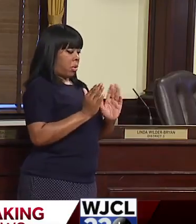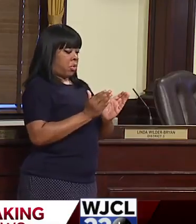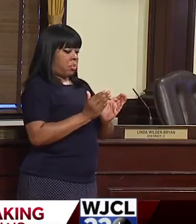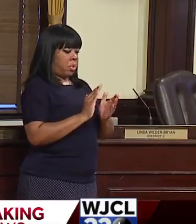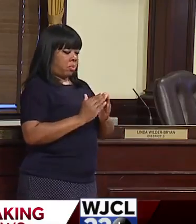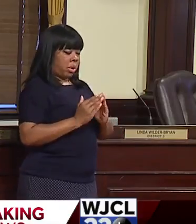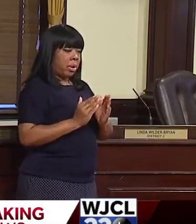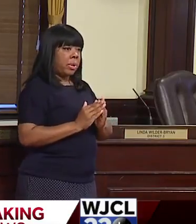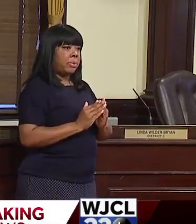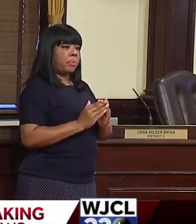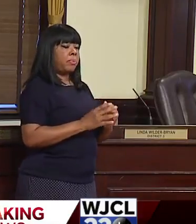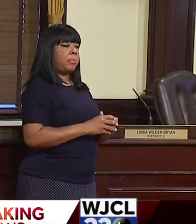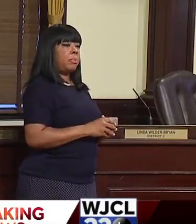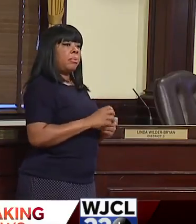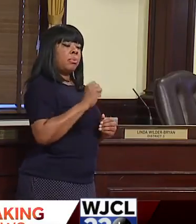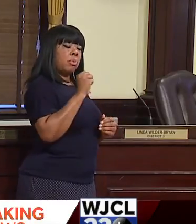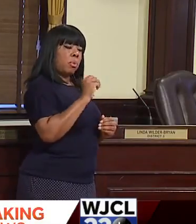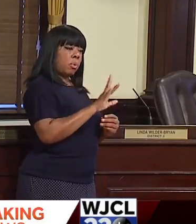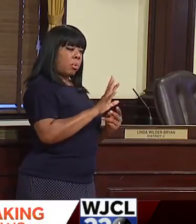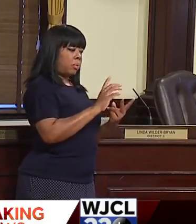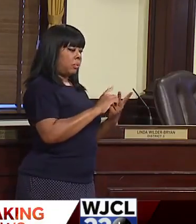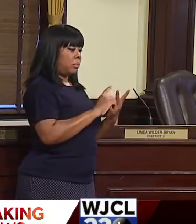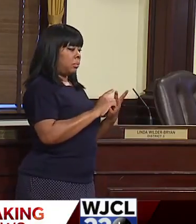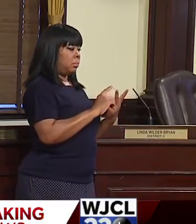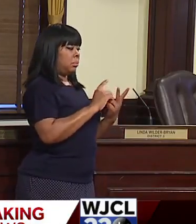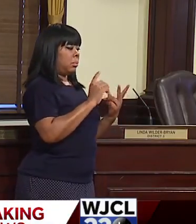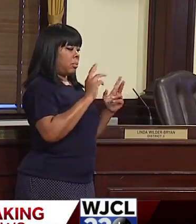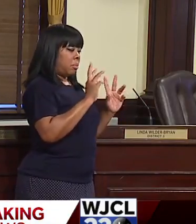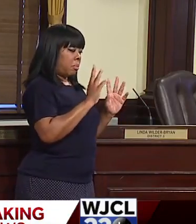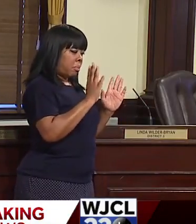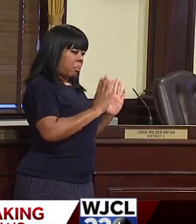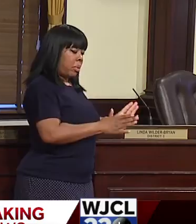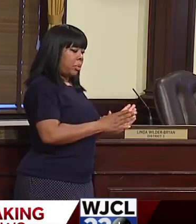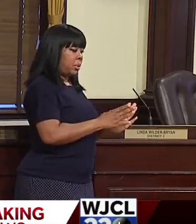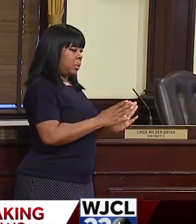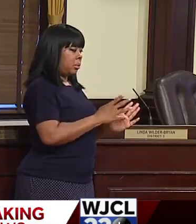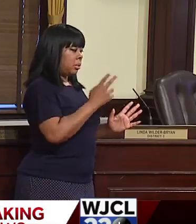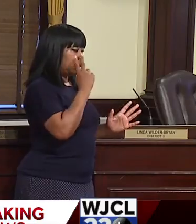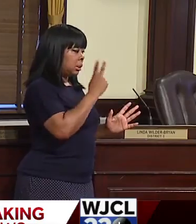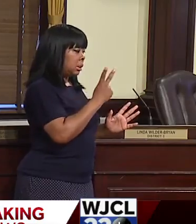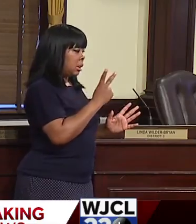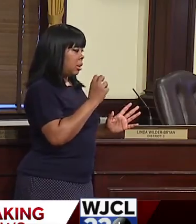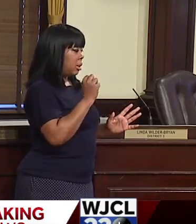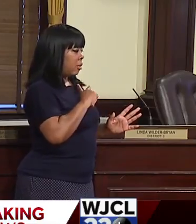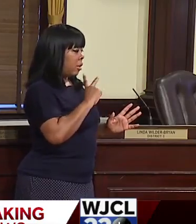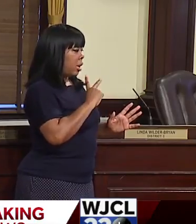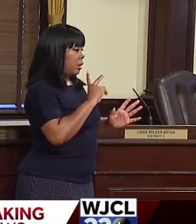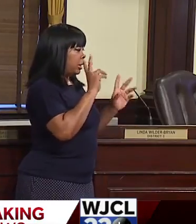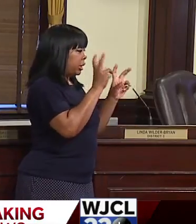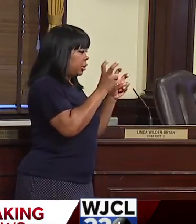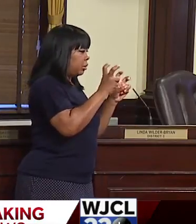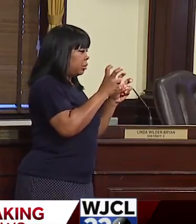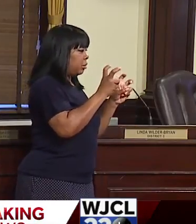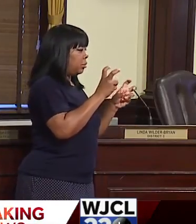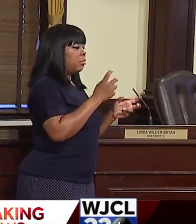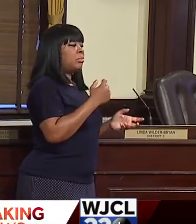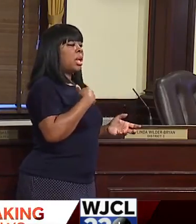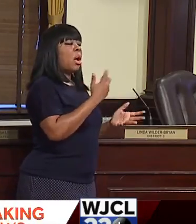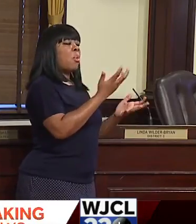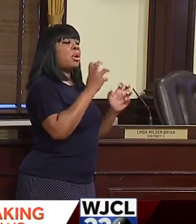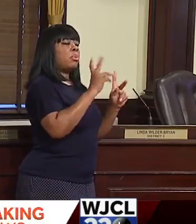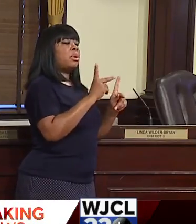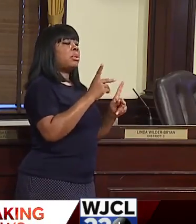um, someone who has been able to address some of the unique issues Savannah's face. I want someone who loves people